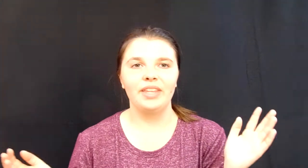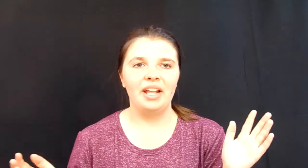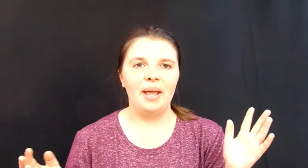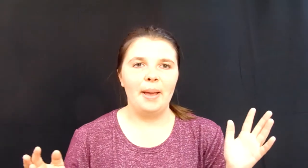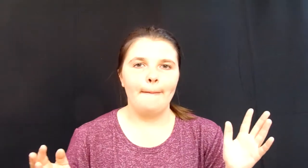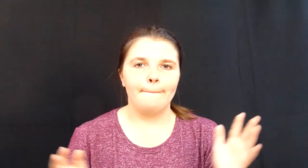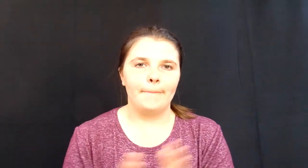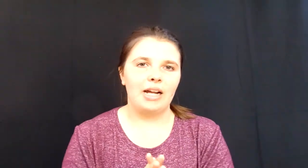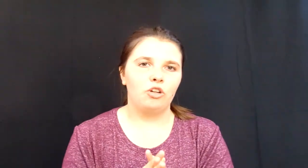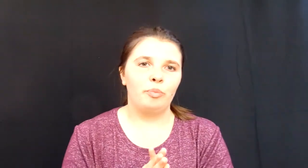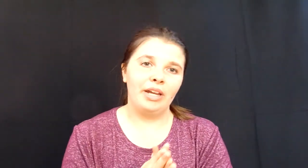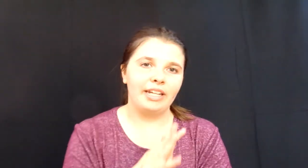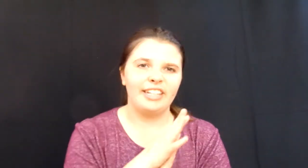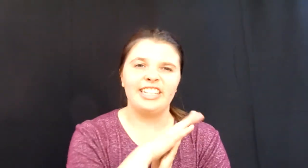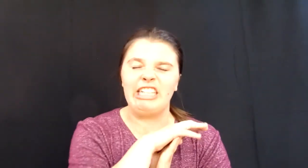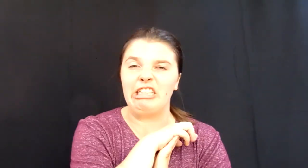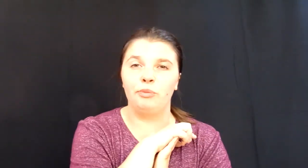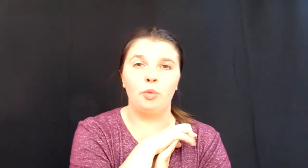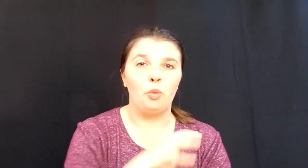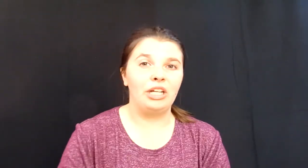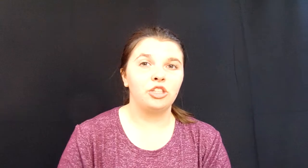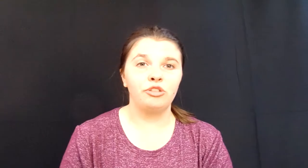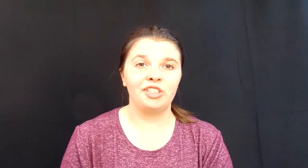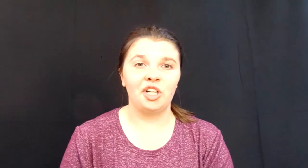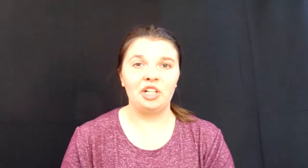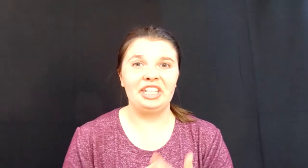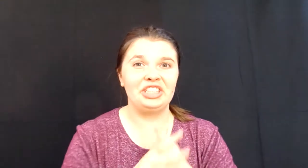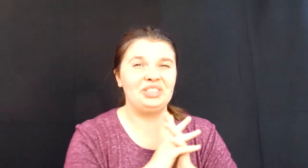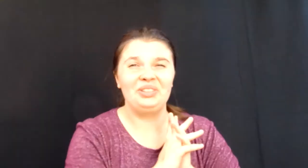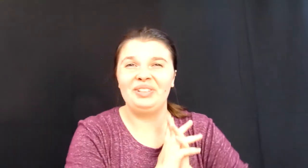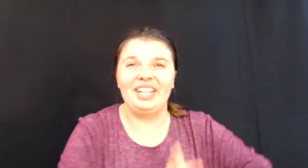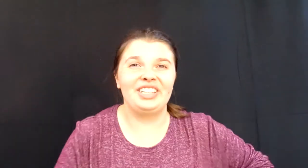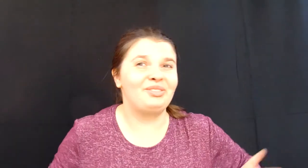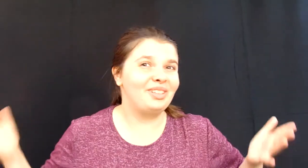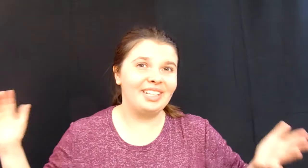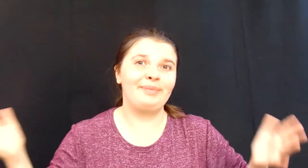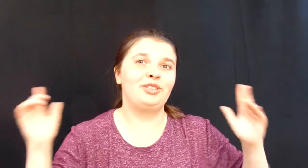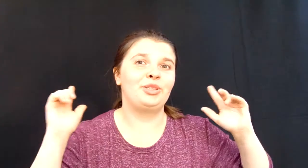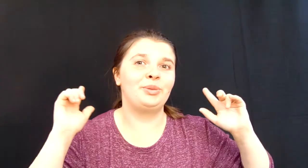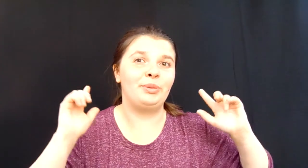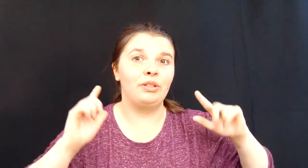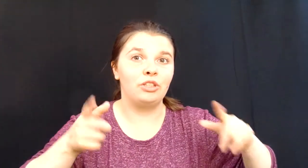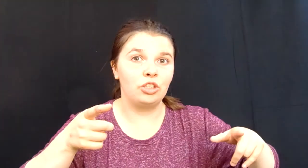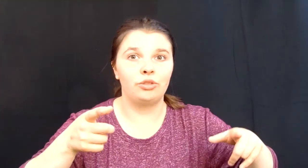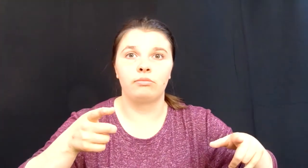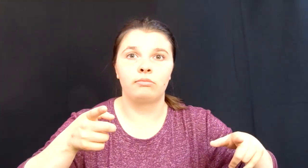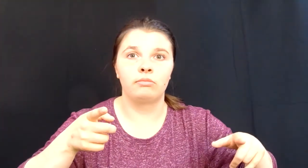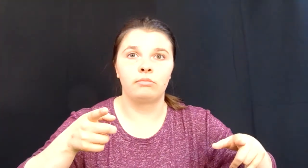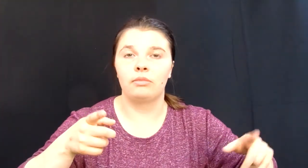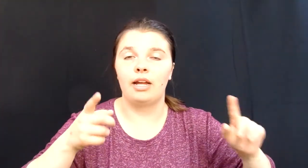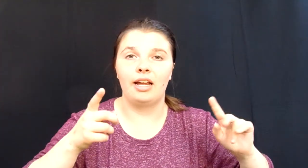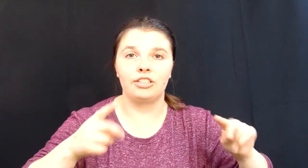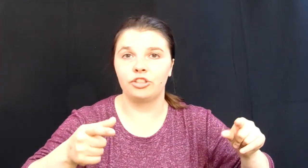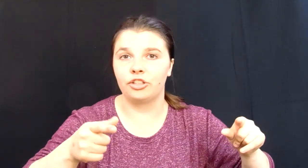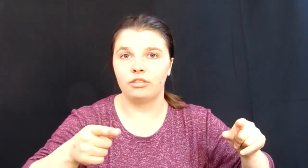my opinion it went to start is it's really up to you as a girl